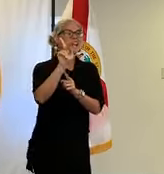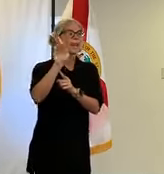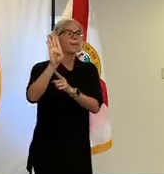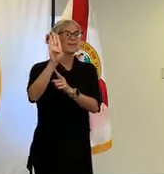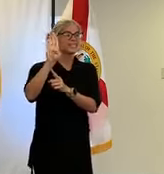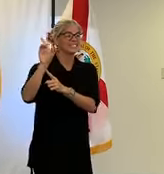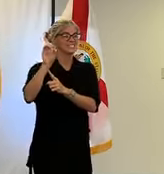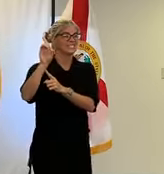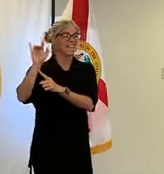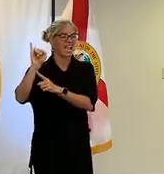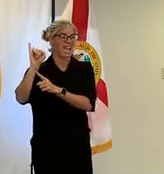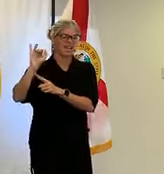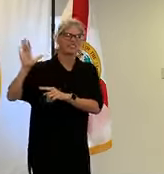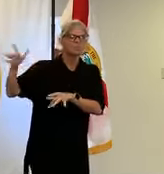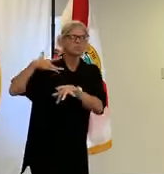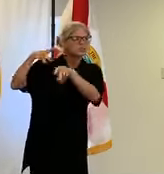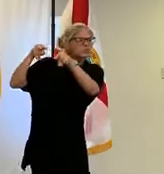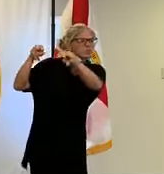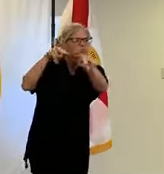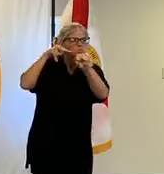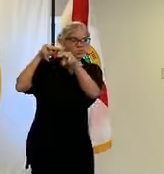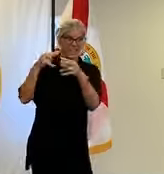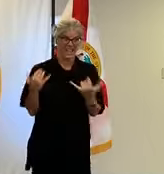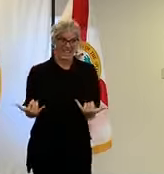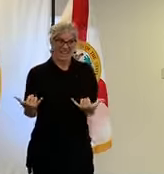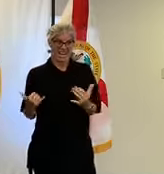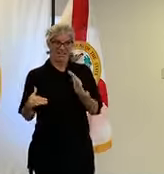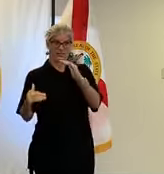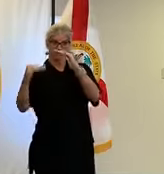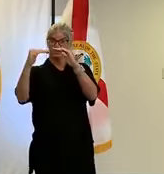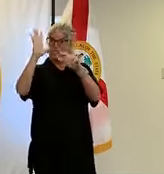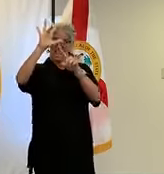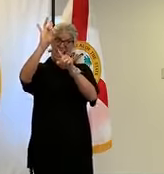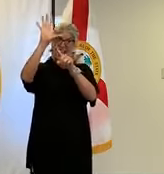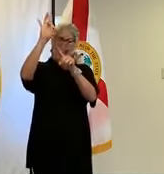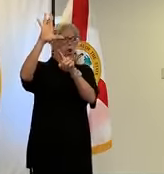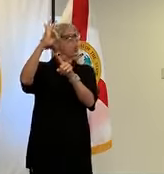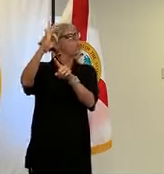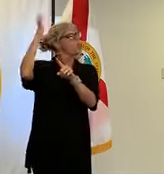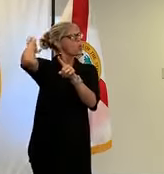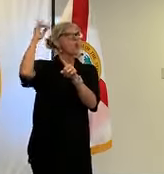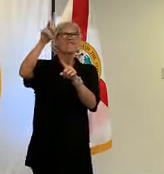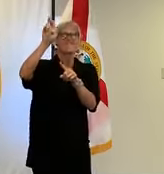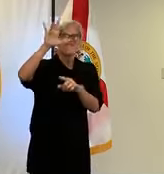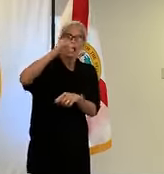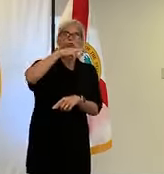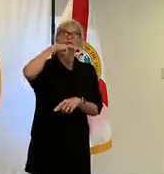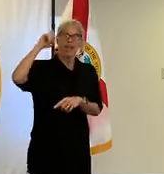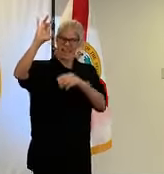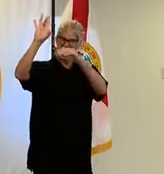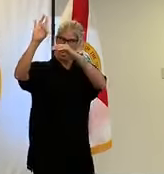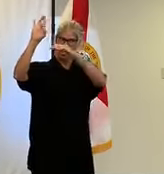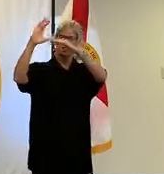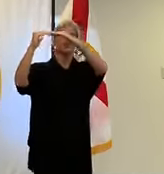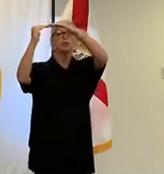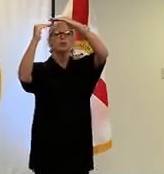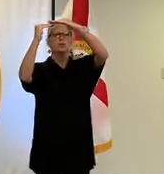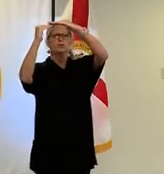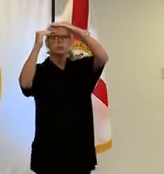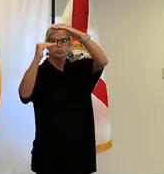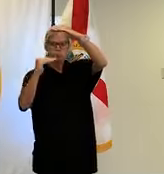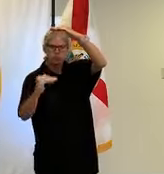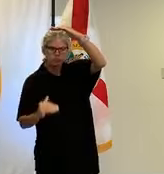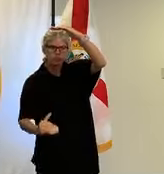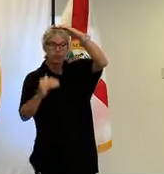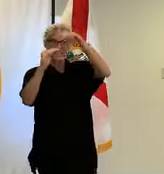800 is the desert light conditions or very dry the normal spring kbdi for north